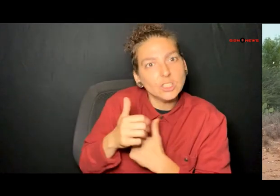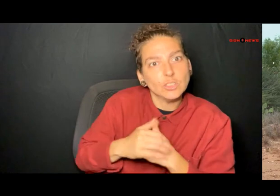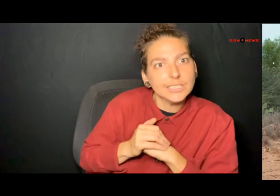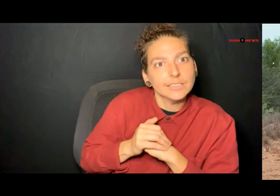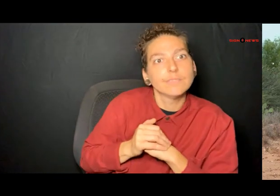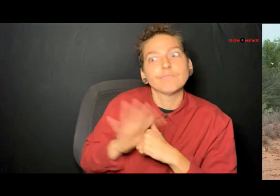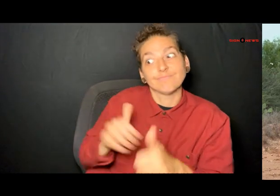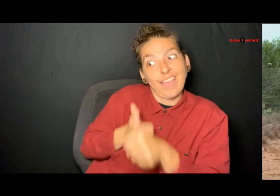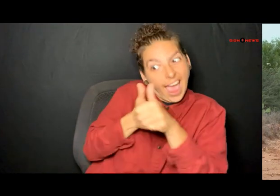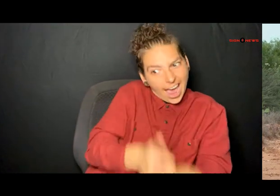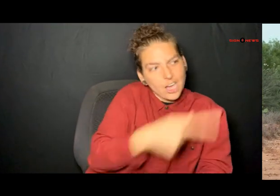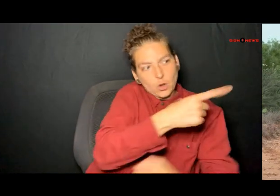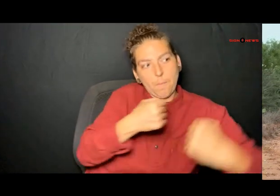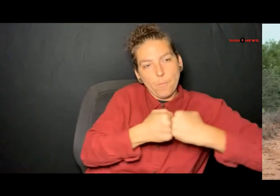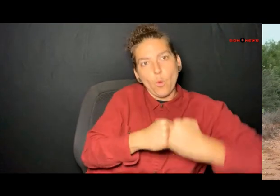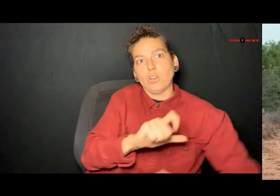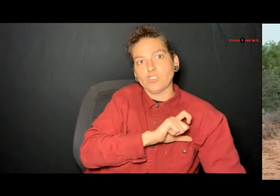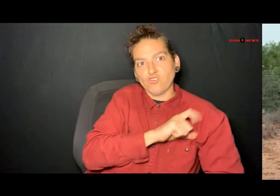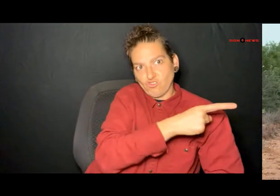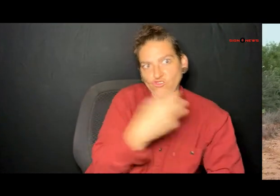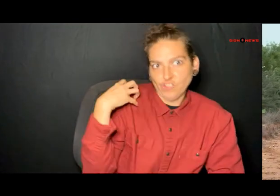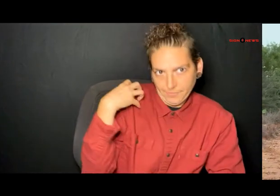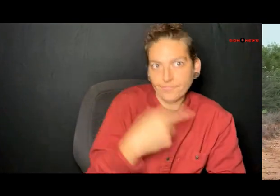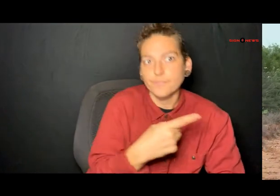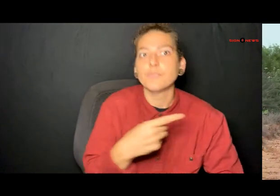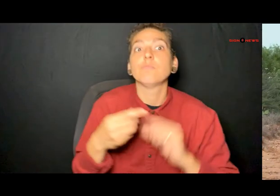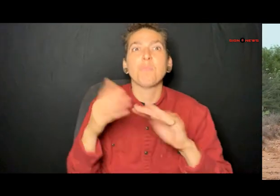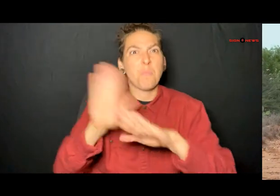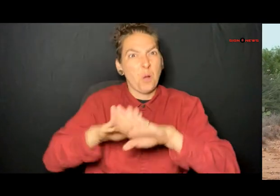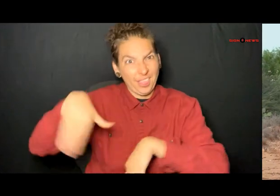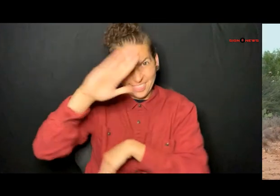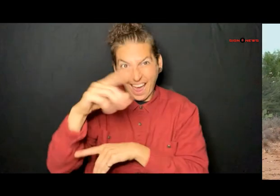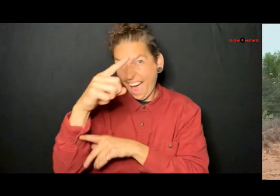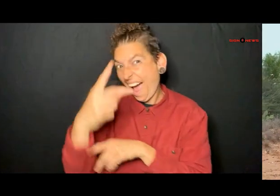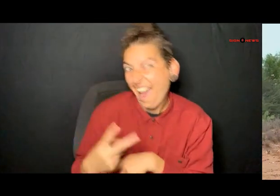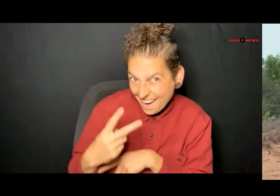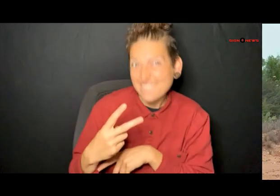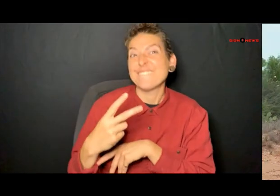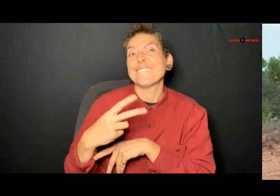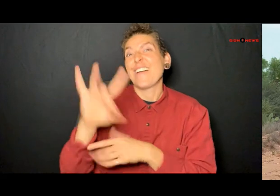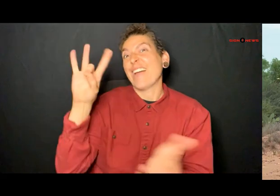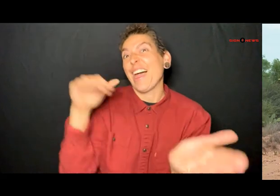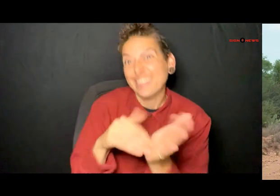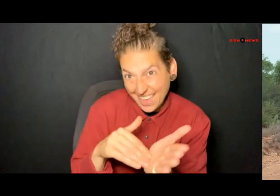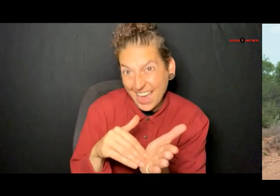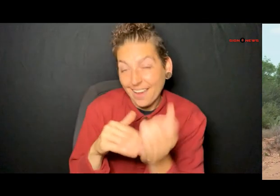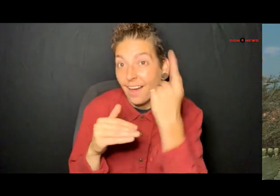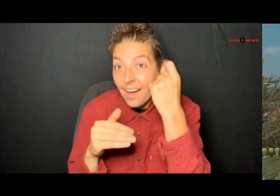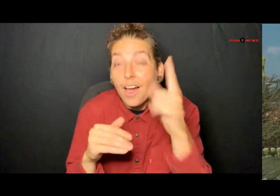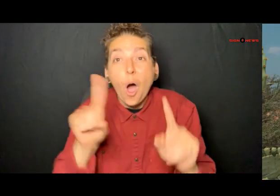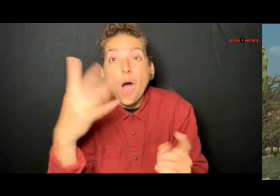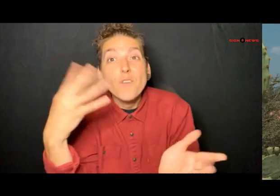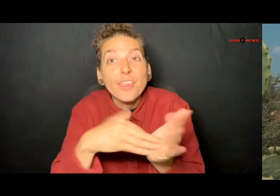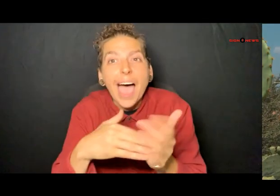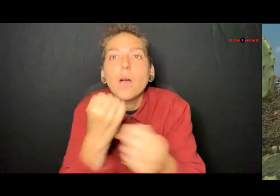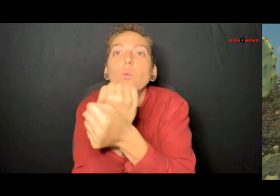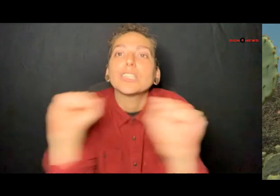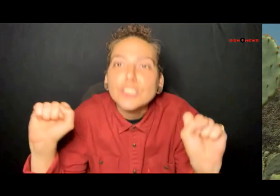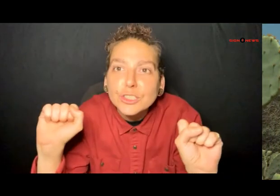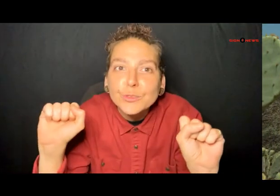Landrum more than half of the nearly 8,000 migrant rescues conducted nationally have happened here to